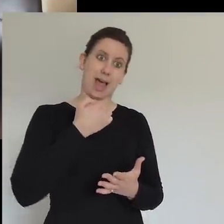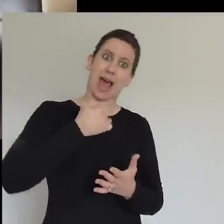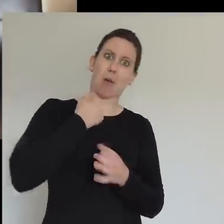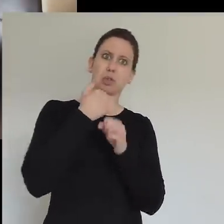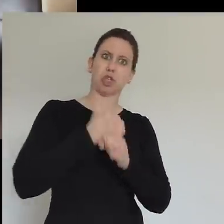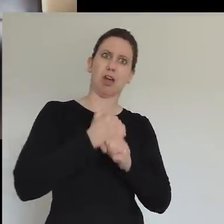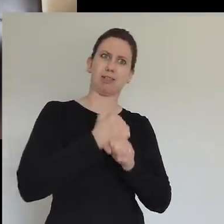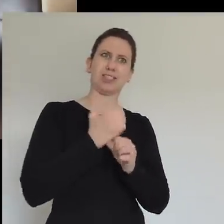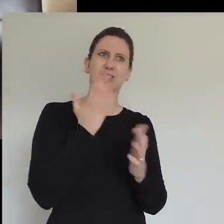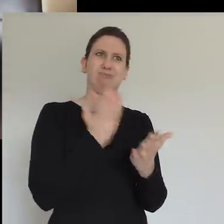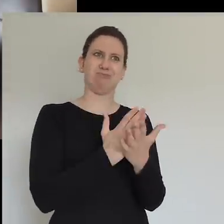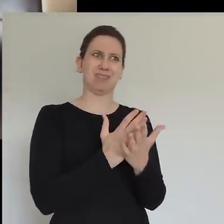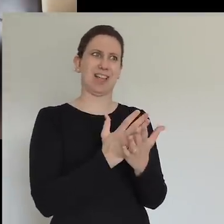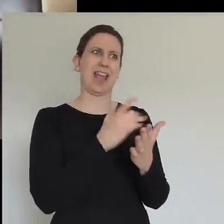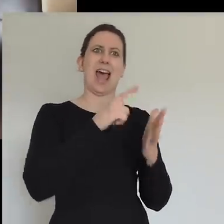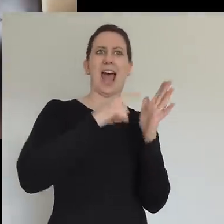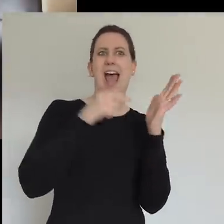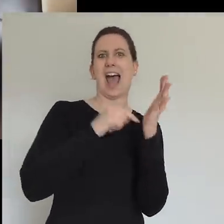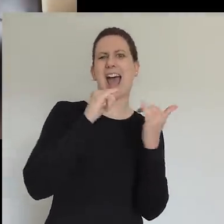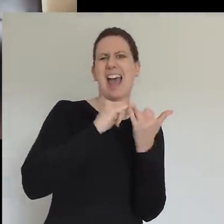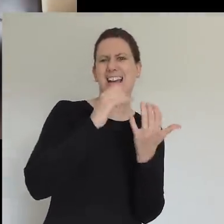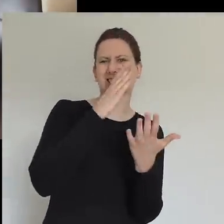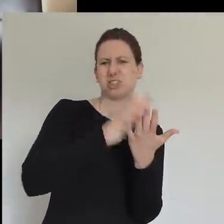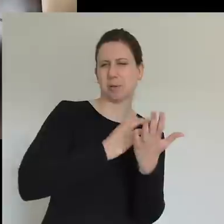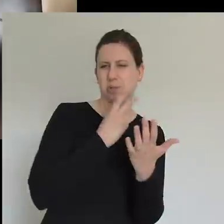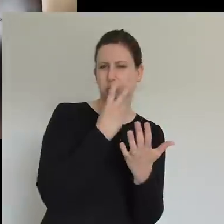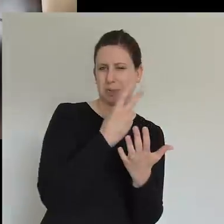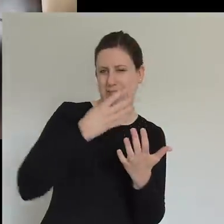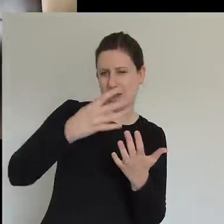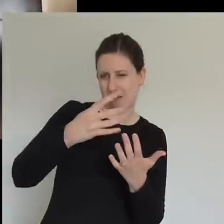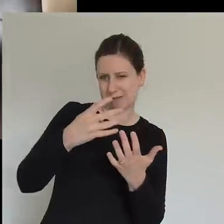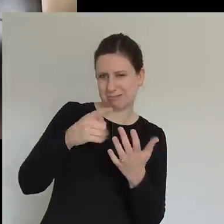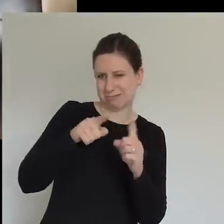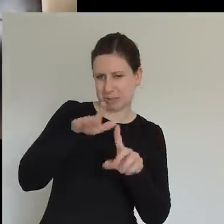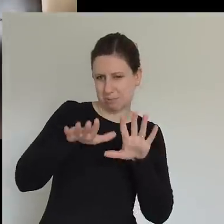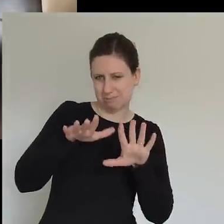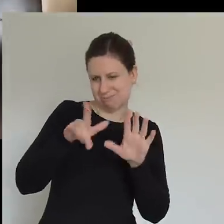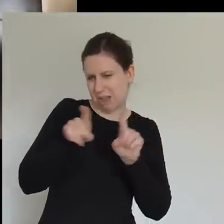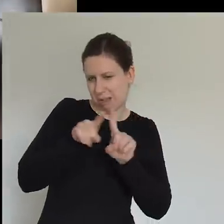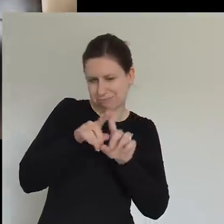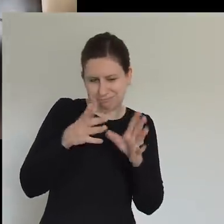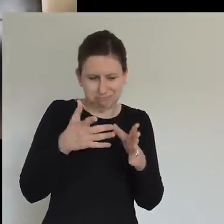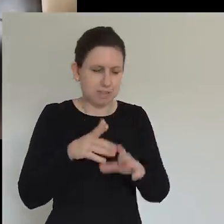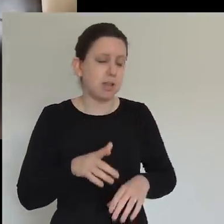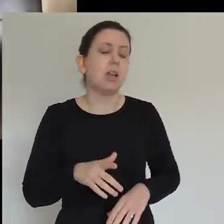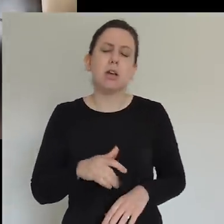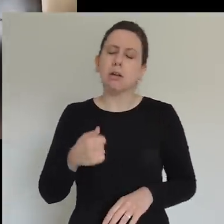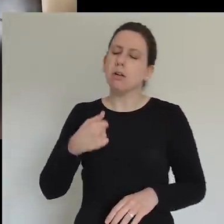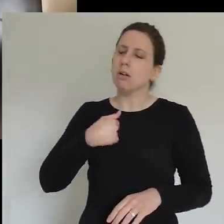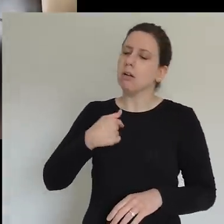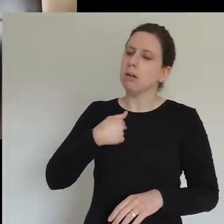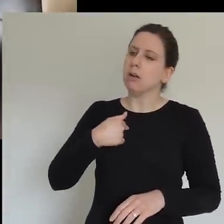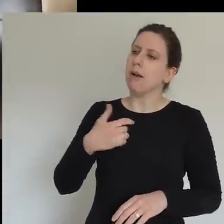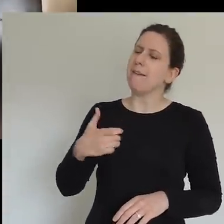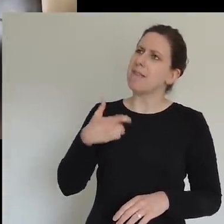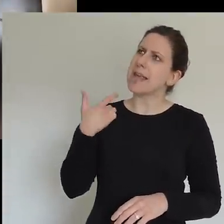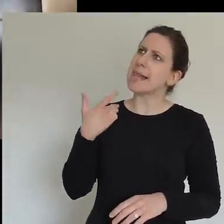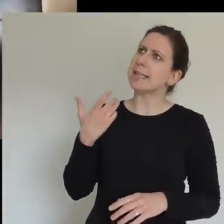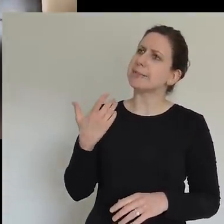I feel a strange fear in that. Like, I feel like, you know, what is coming? Like, what are we in? And what's going to